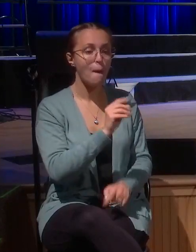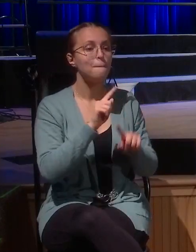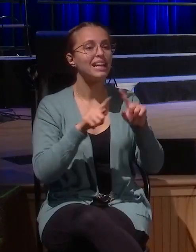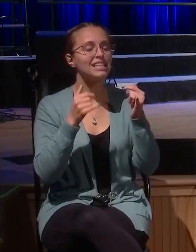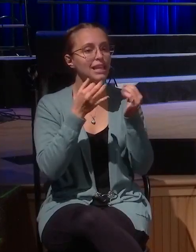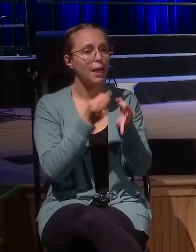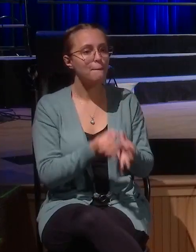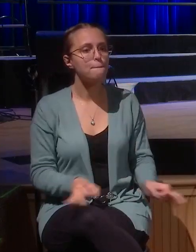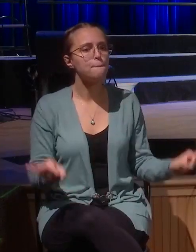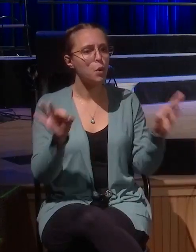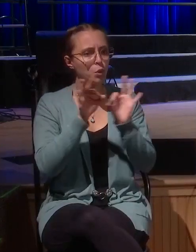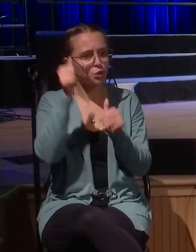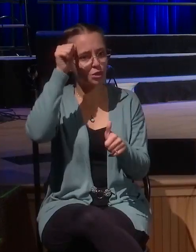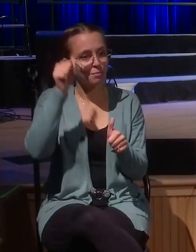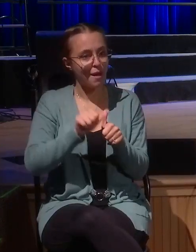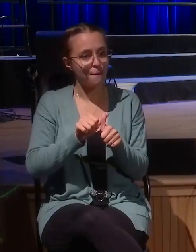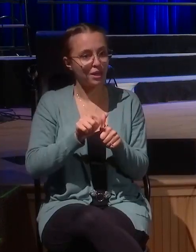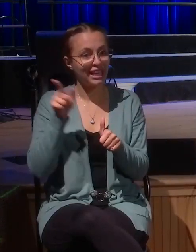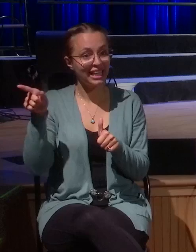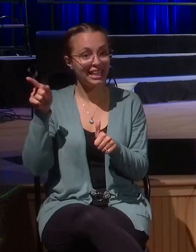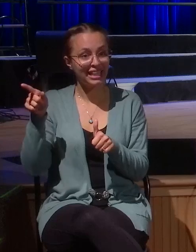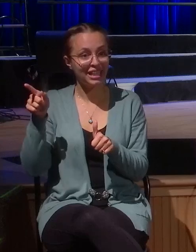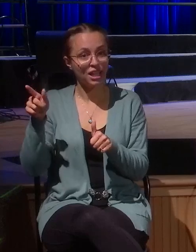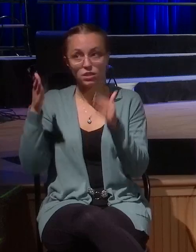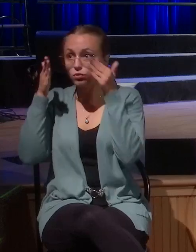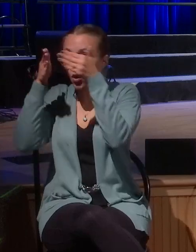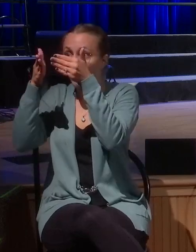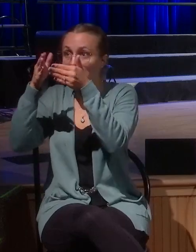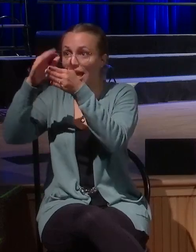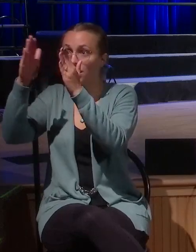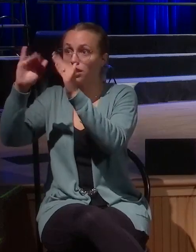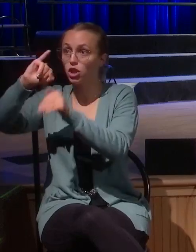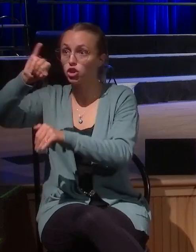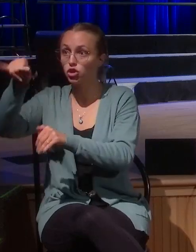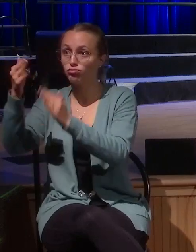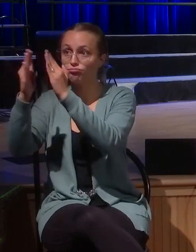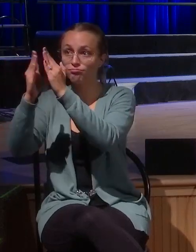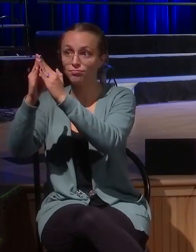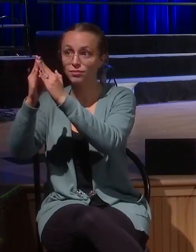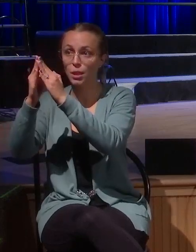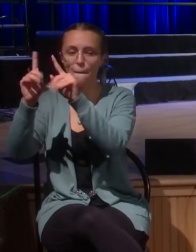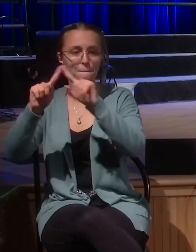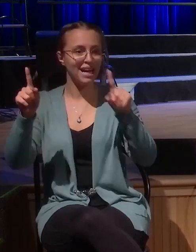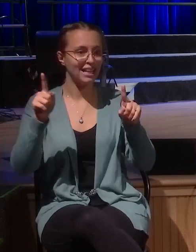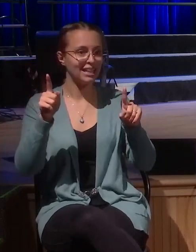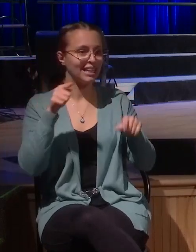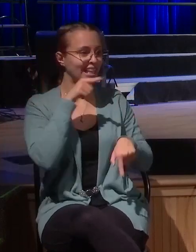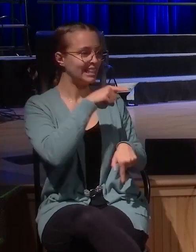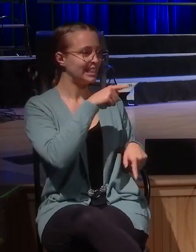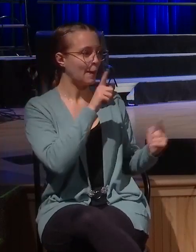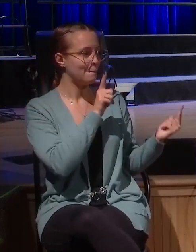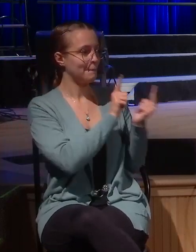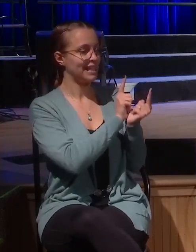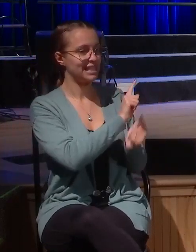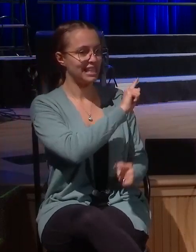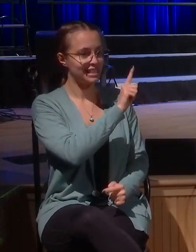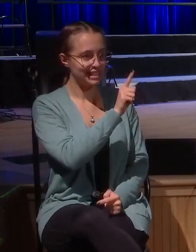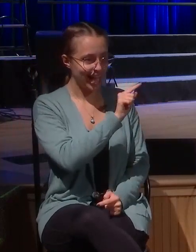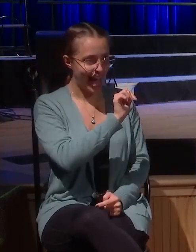comes upon a man who he doesn't see yet. His name is Zacchaeus. We know Zacchaeus is there, but right now we only know a little bit about him. We know that